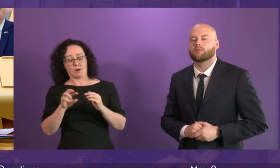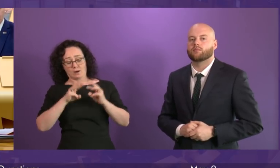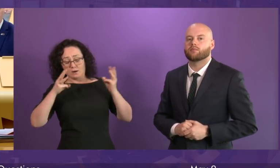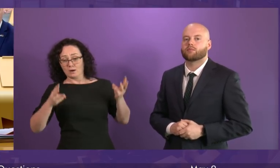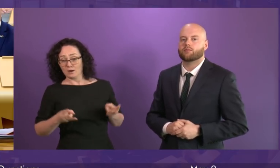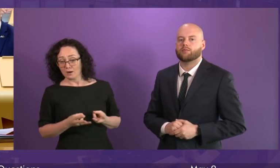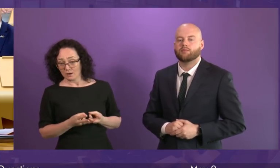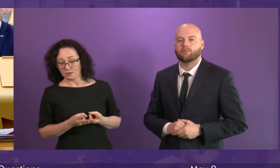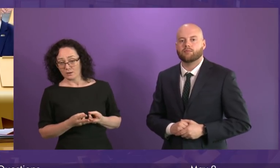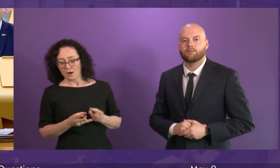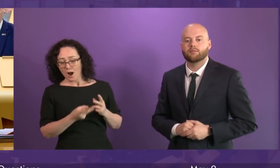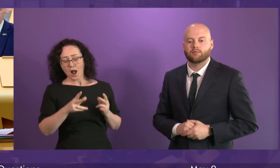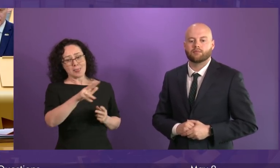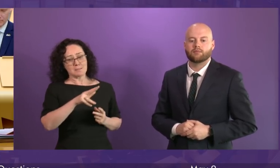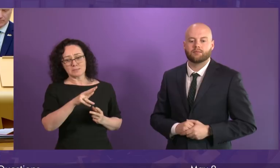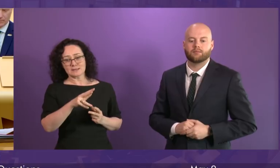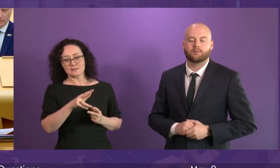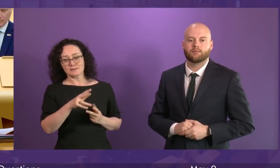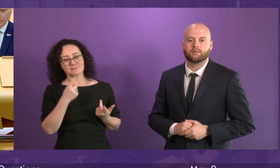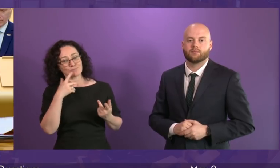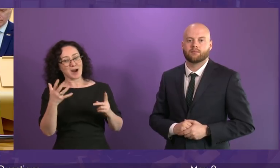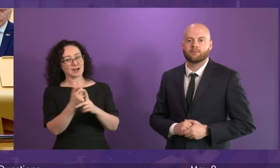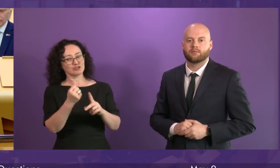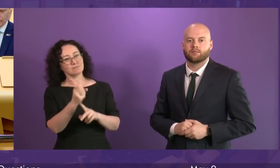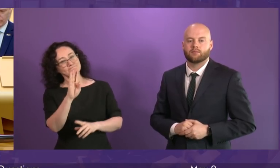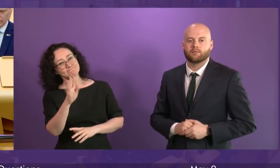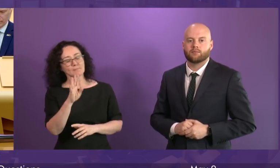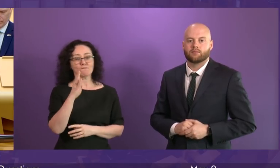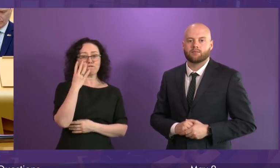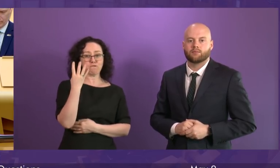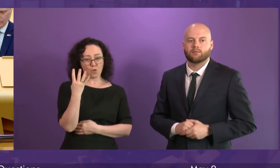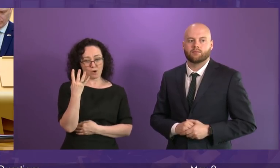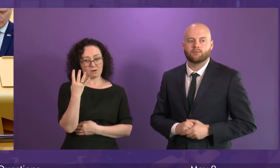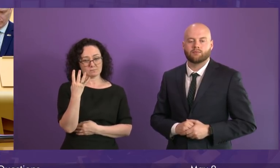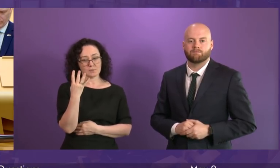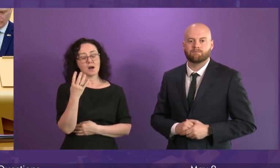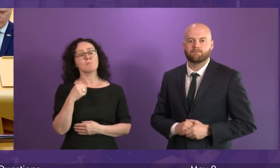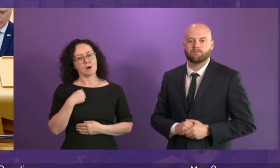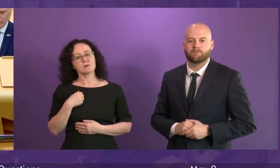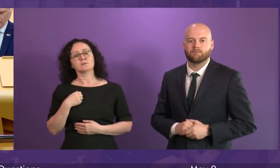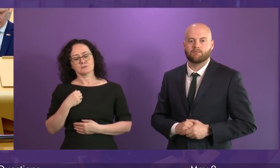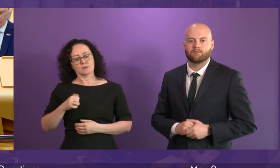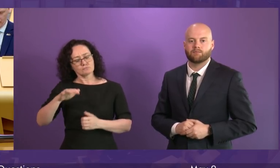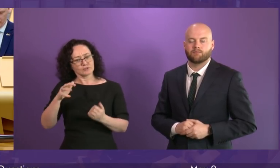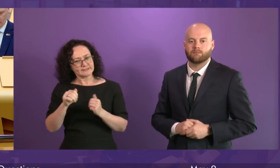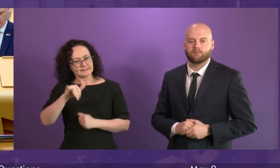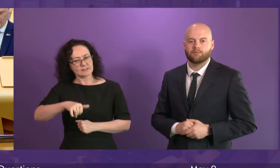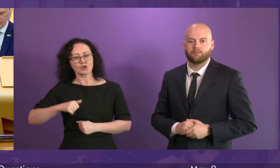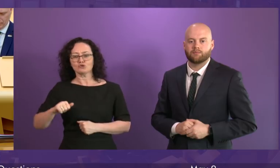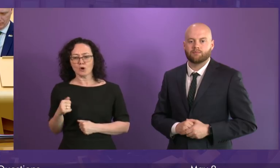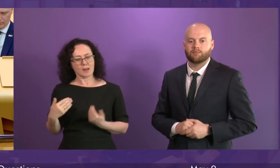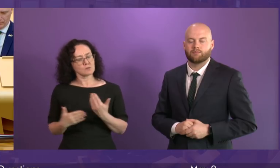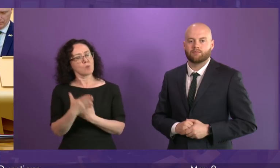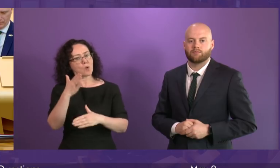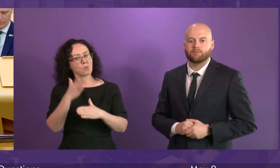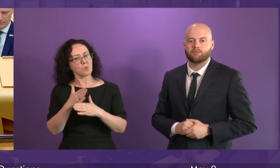has only been made on four of the 20 targets. So we recognise the additional work that all countries, including Scotland, have